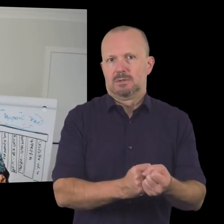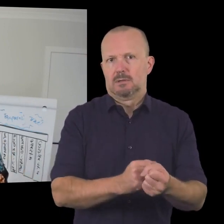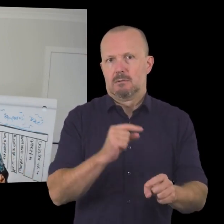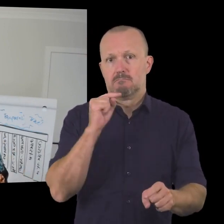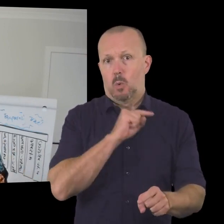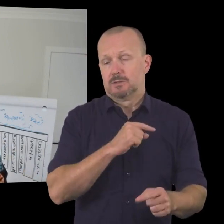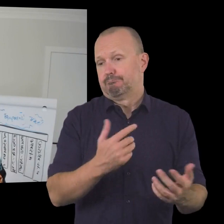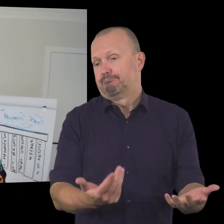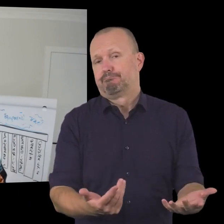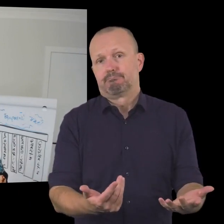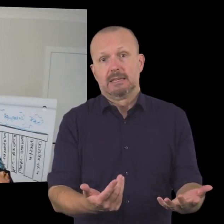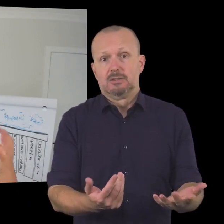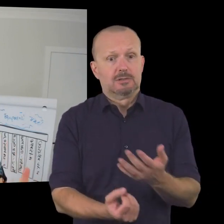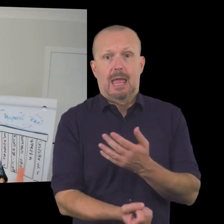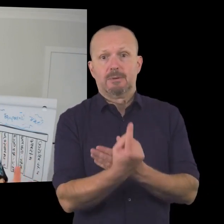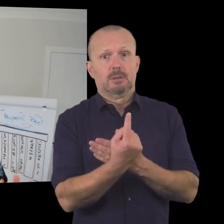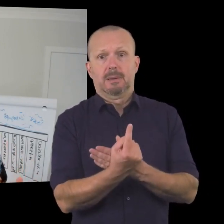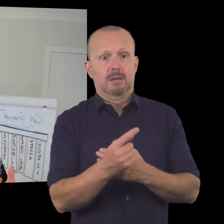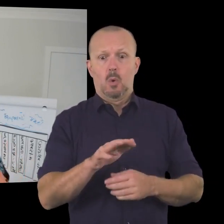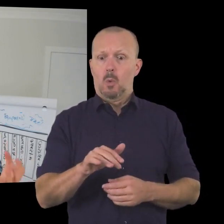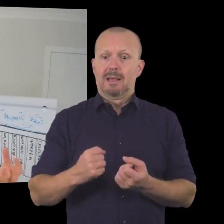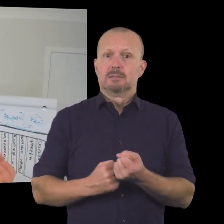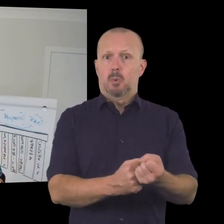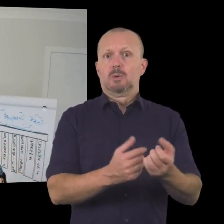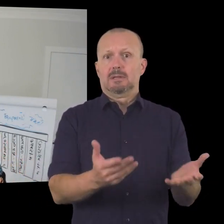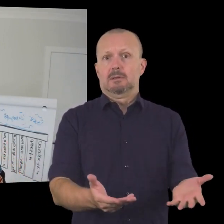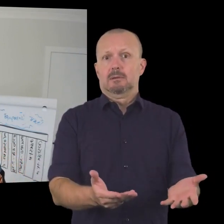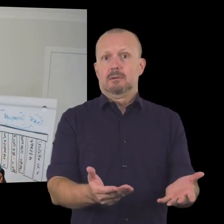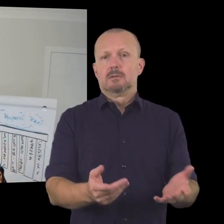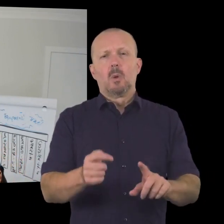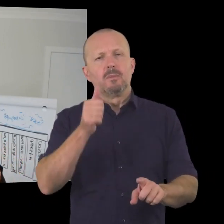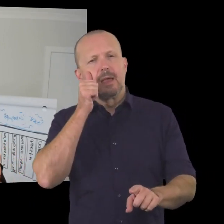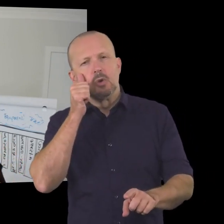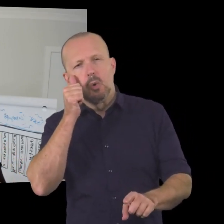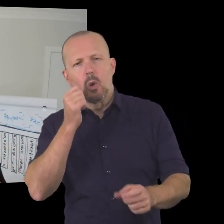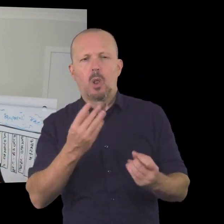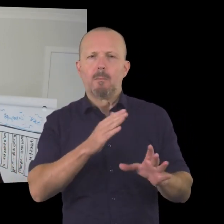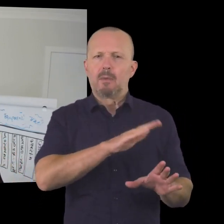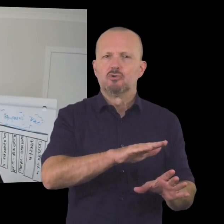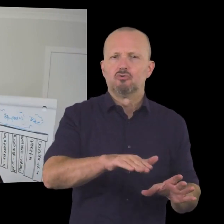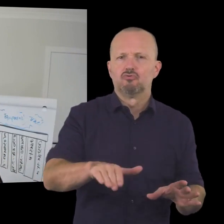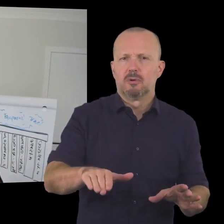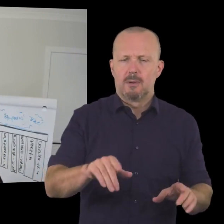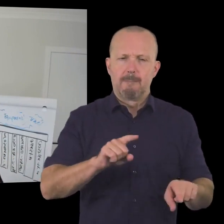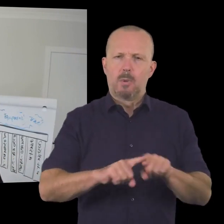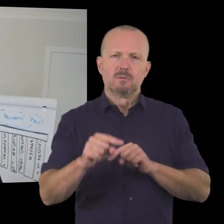supported boys and it just happened to be who that they who they supported as an organization they knew a lot about uh the the kids that they